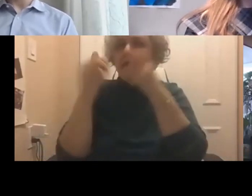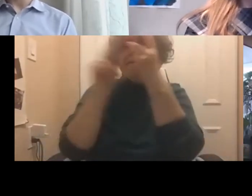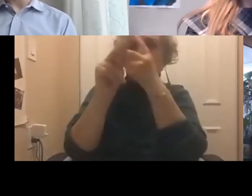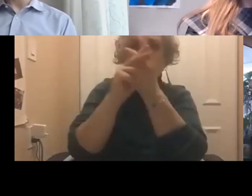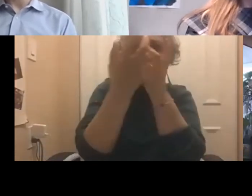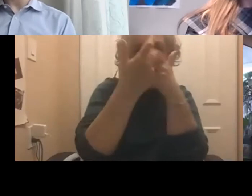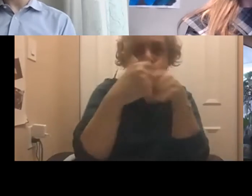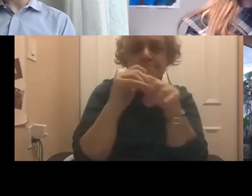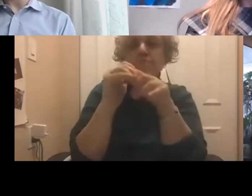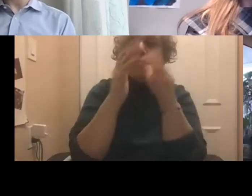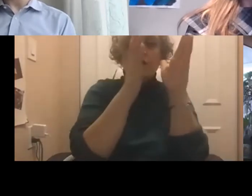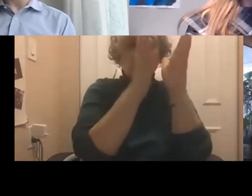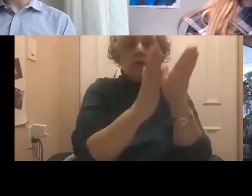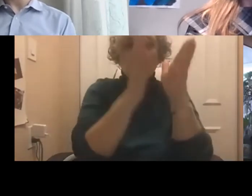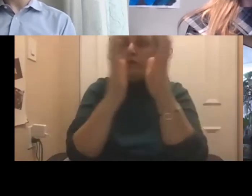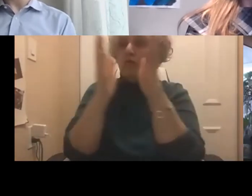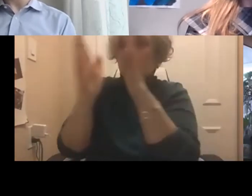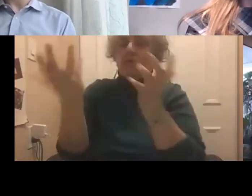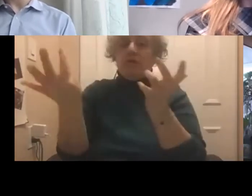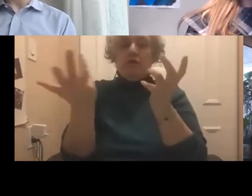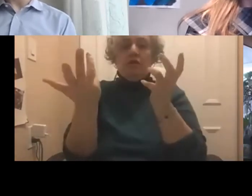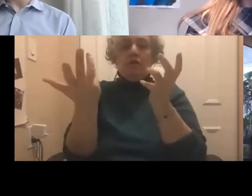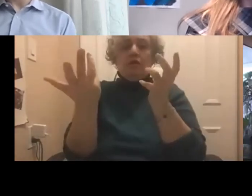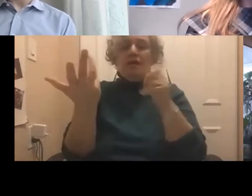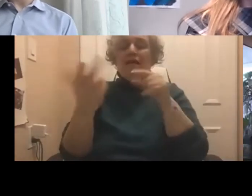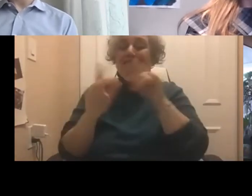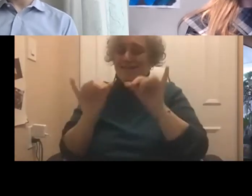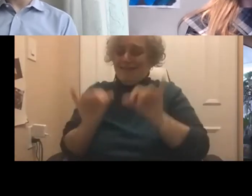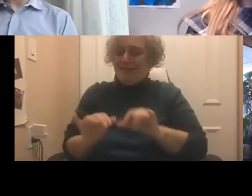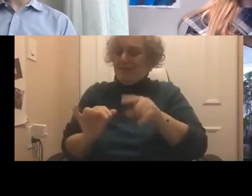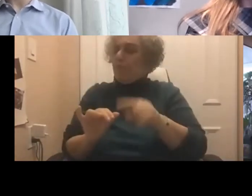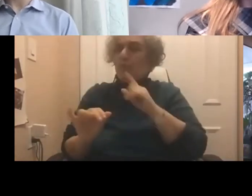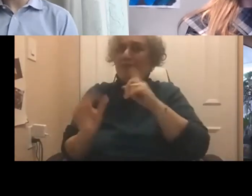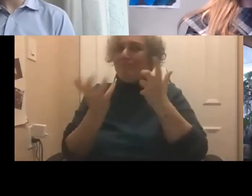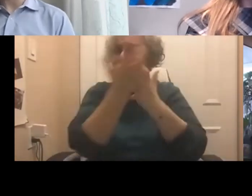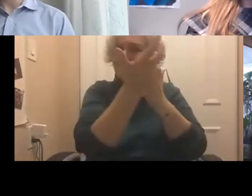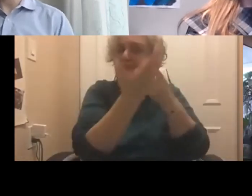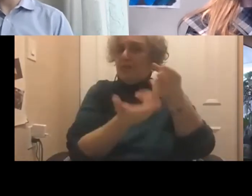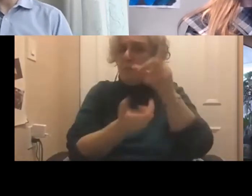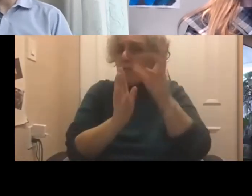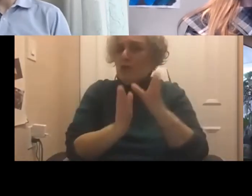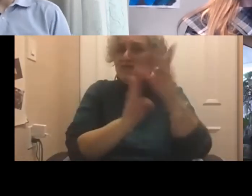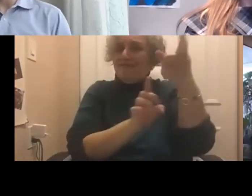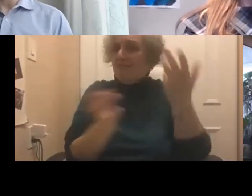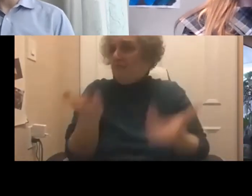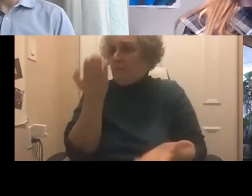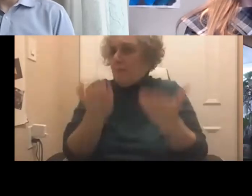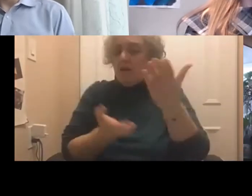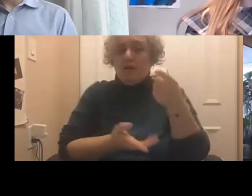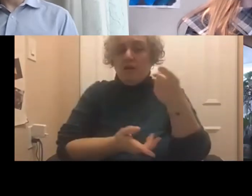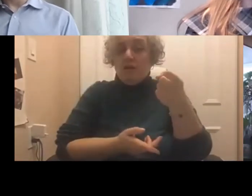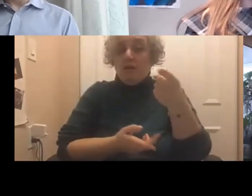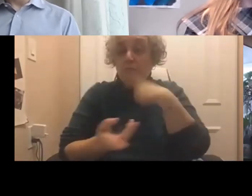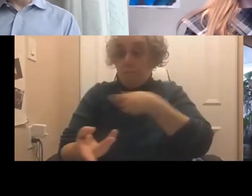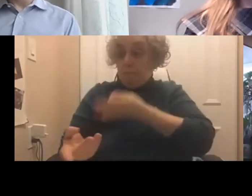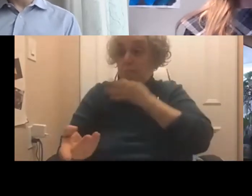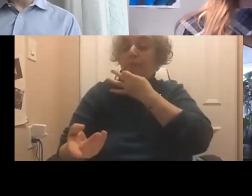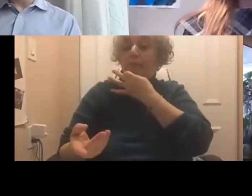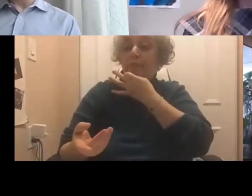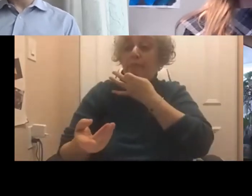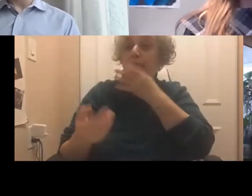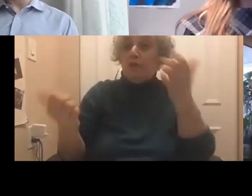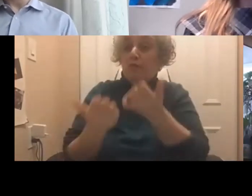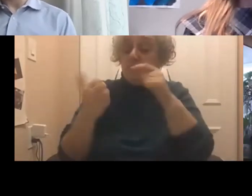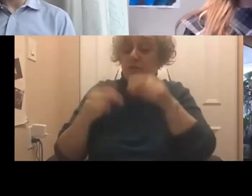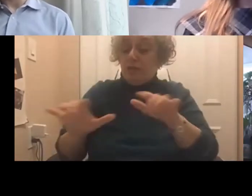to, to balk at that system, to say, you know, these may be efficient in terms of how much time they